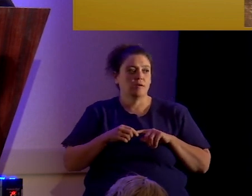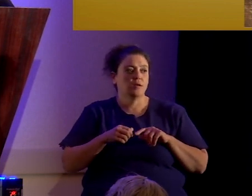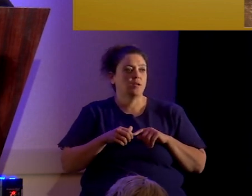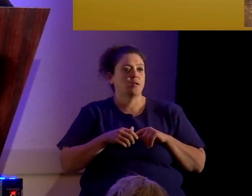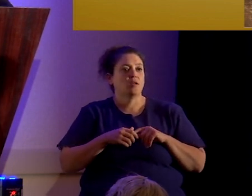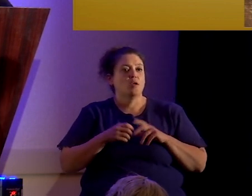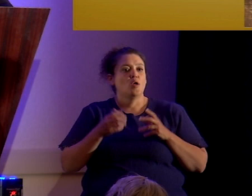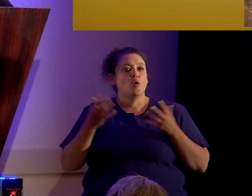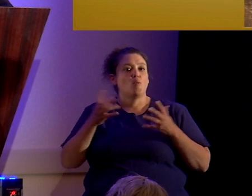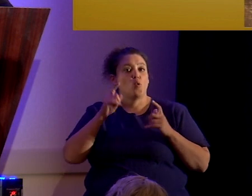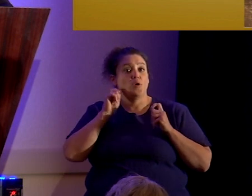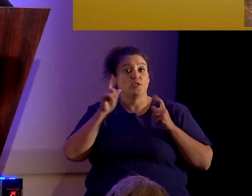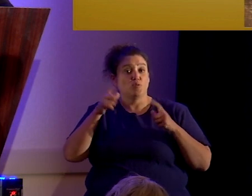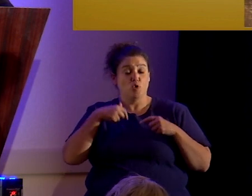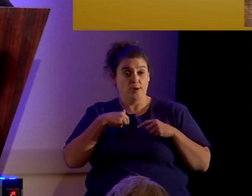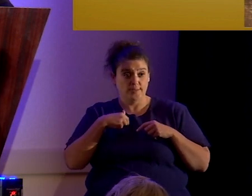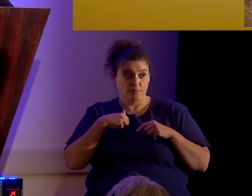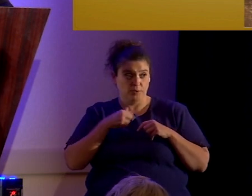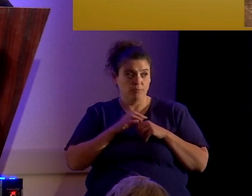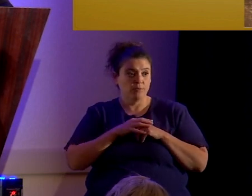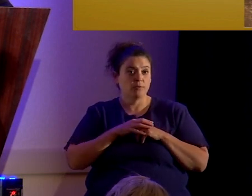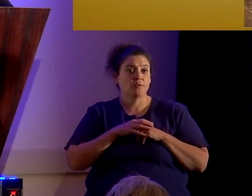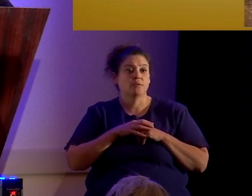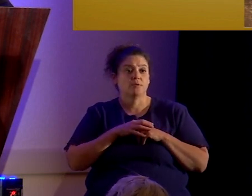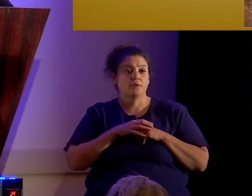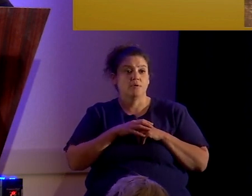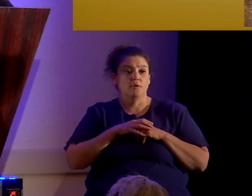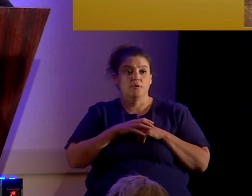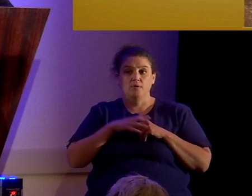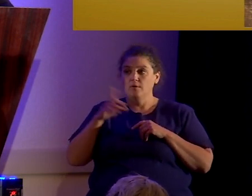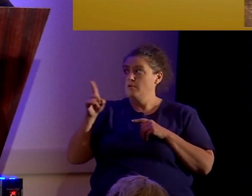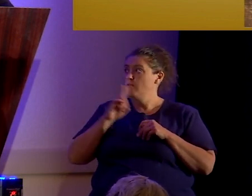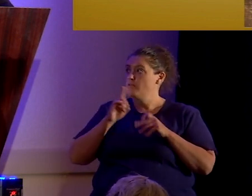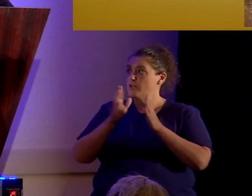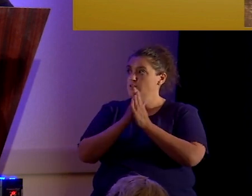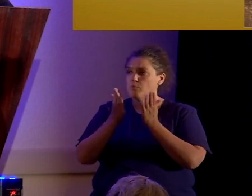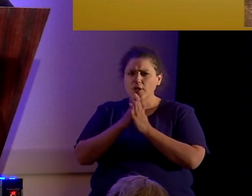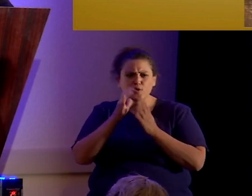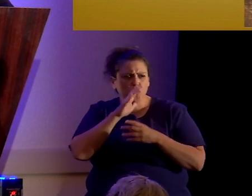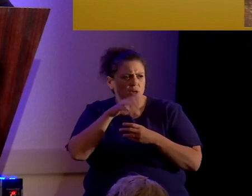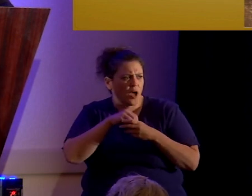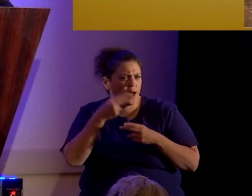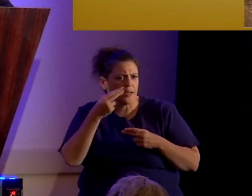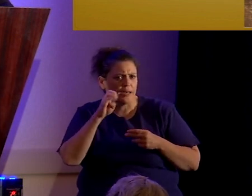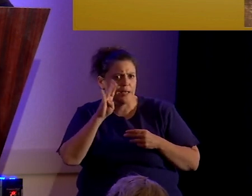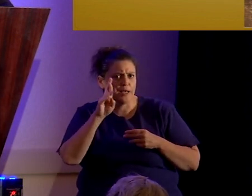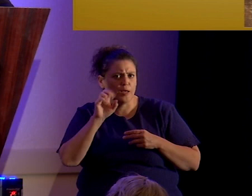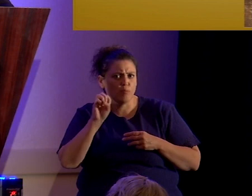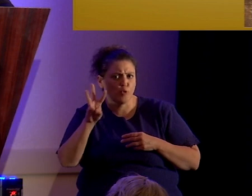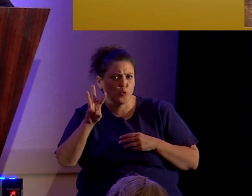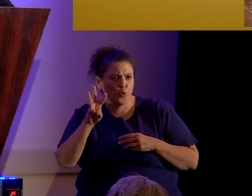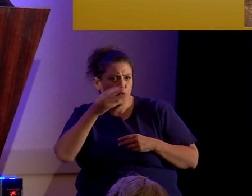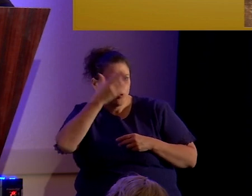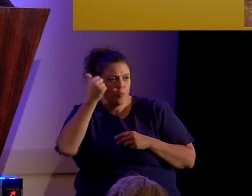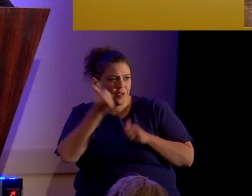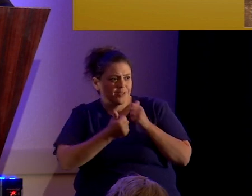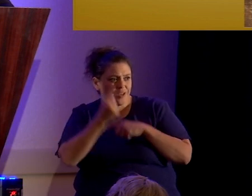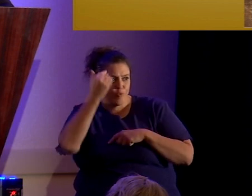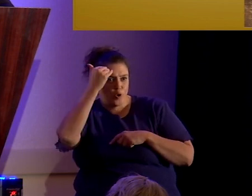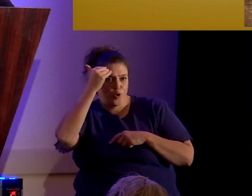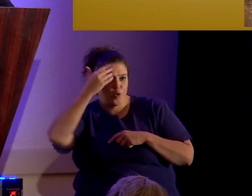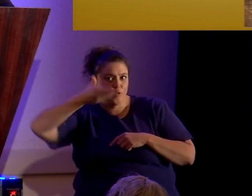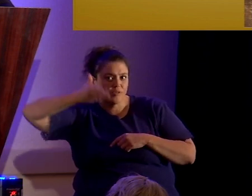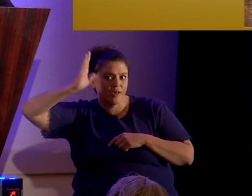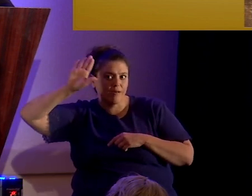was surprising, I think, was that these plates were not inscribed in Hebrew. Because after all, everybody knows that God's